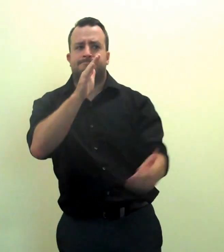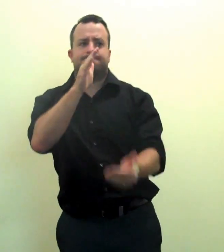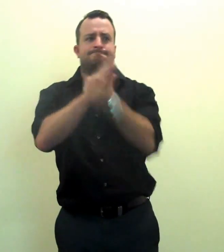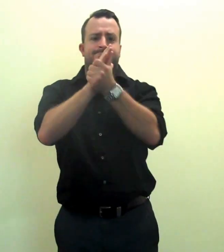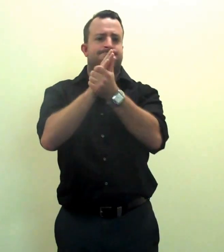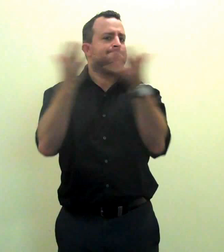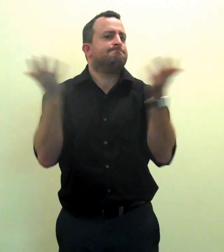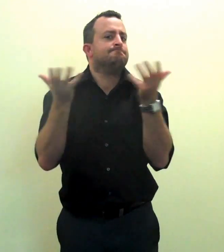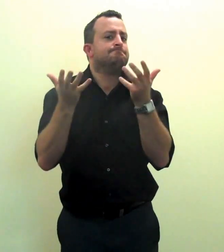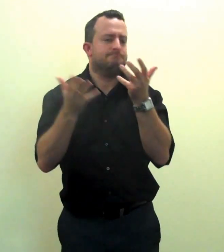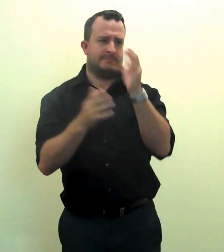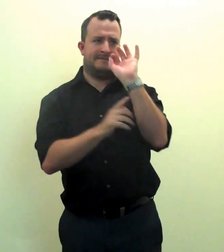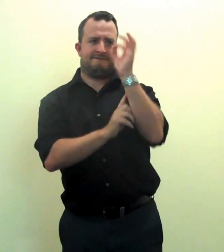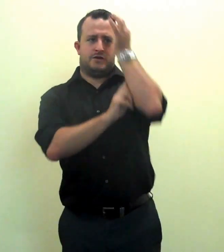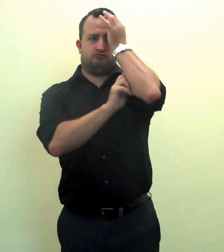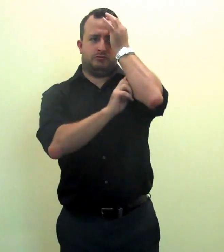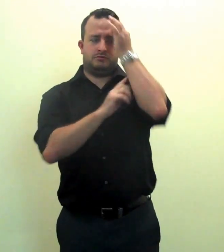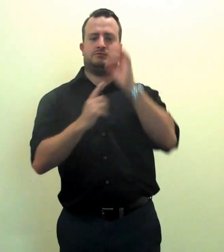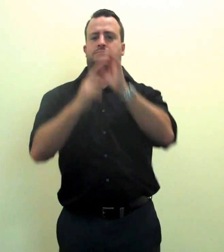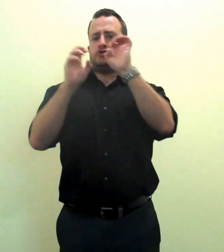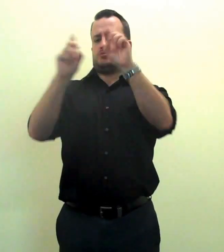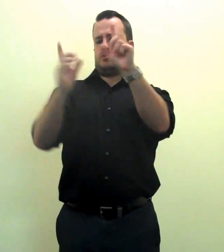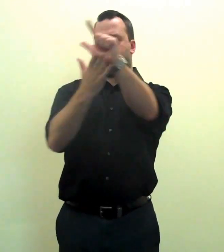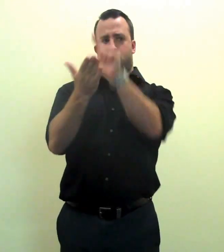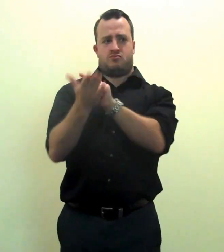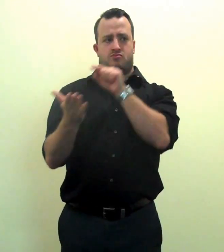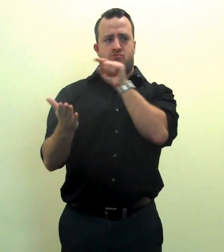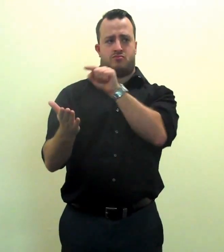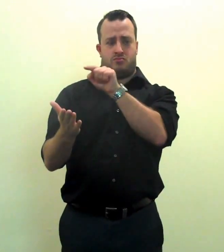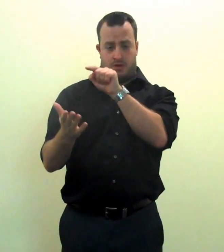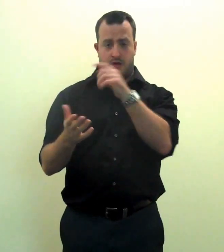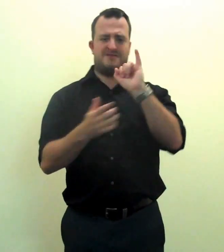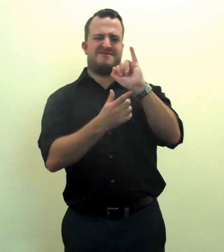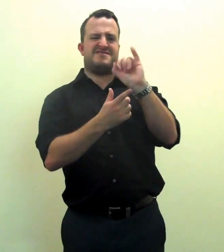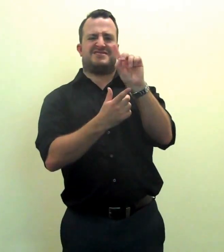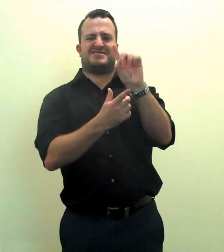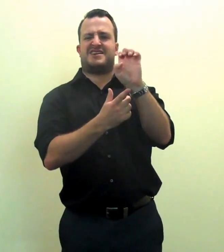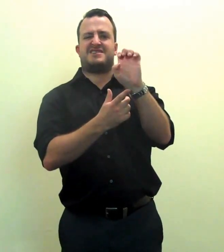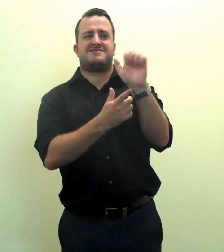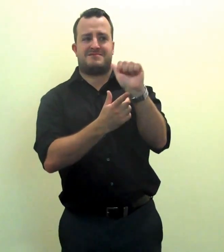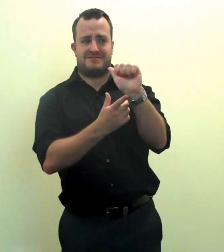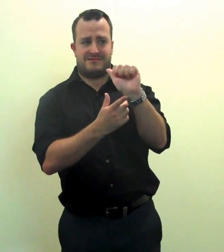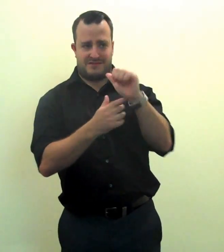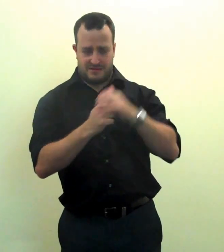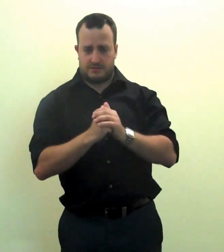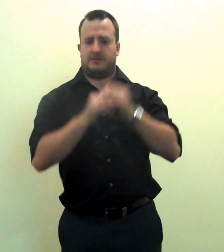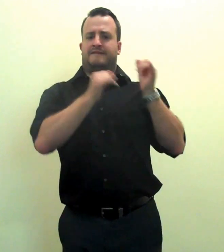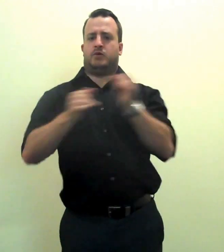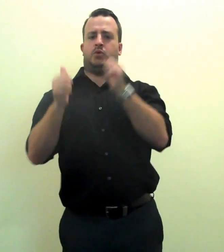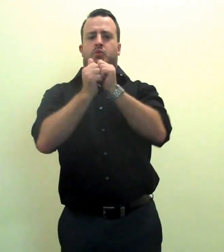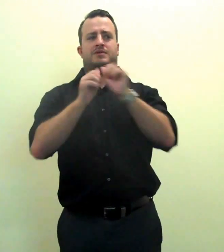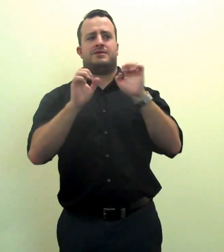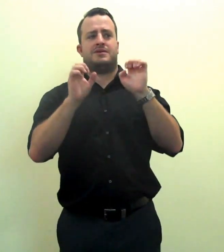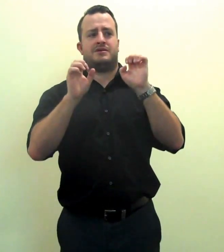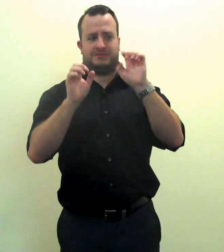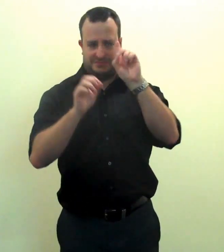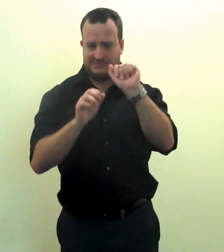This bill will amend federal special education law, referring to IDEA, the